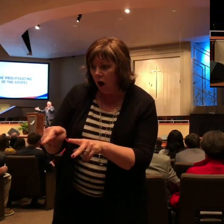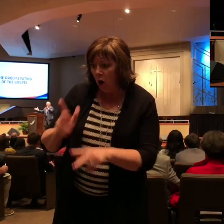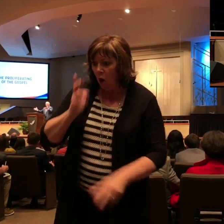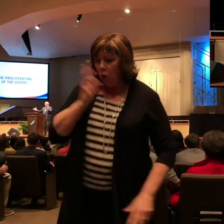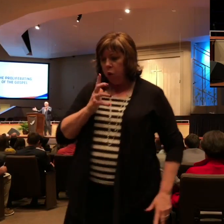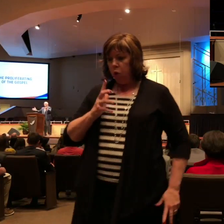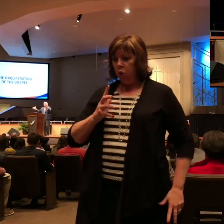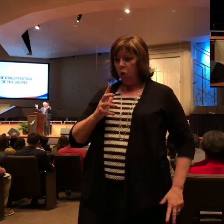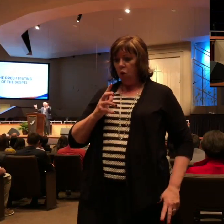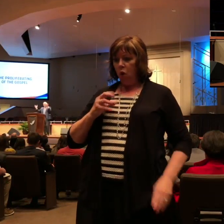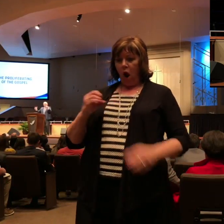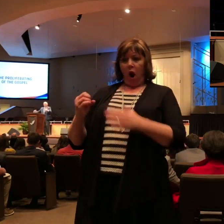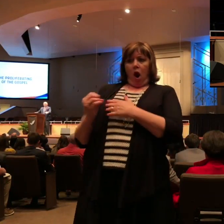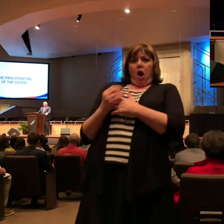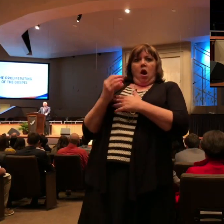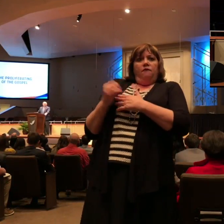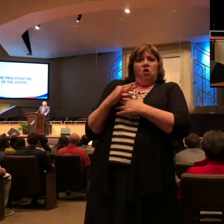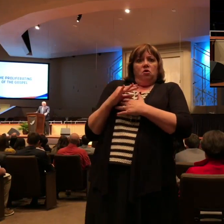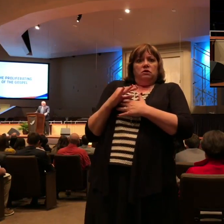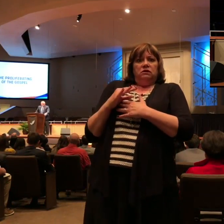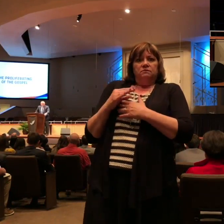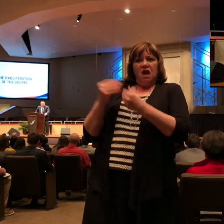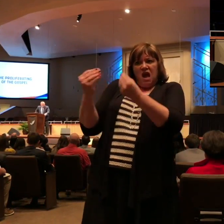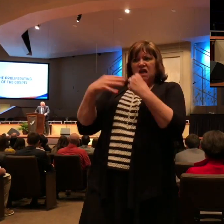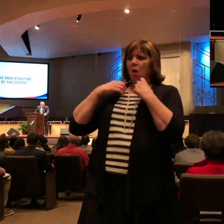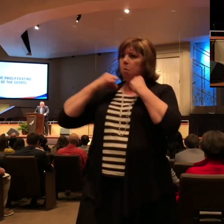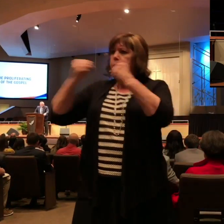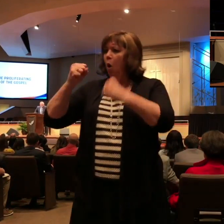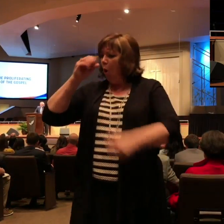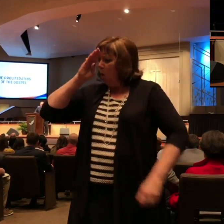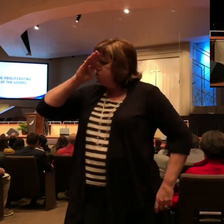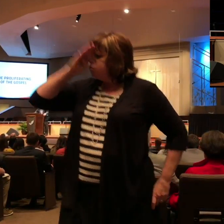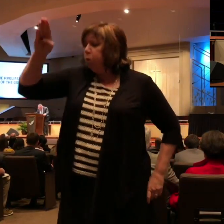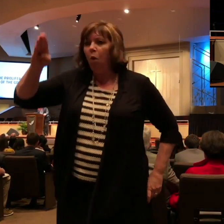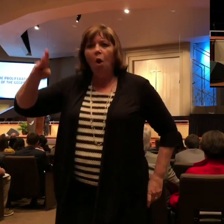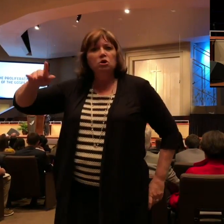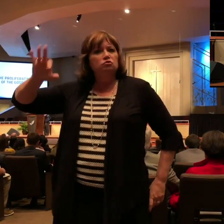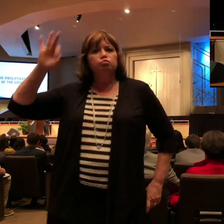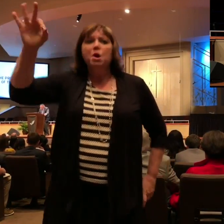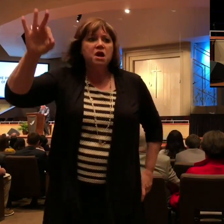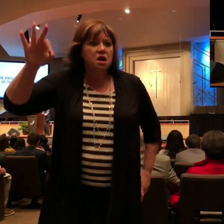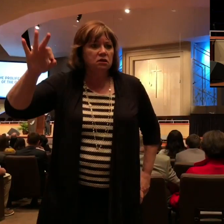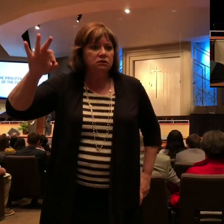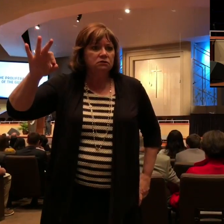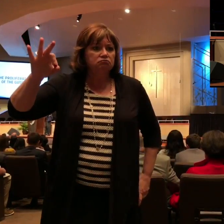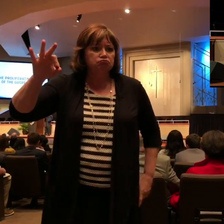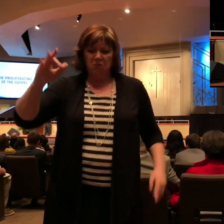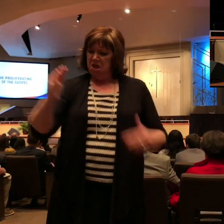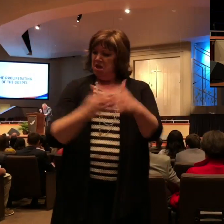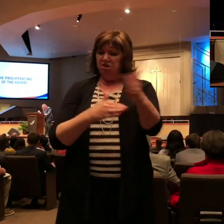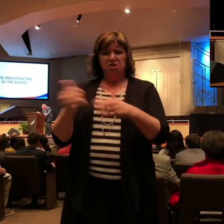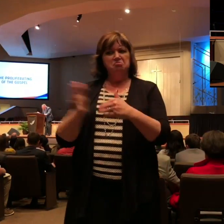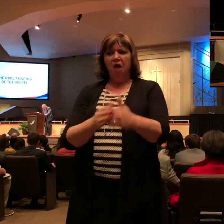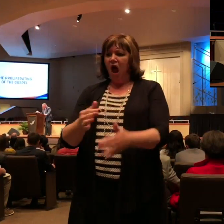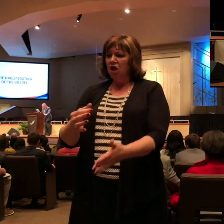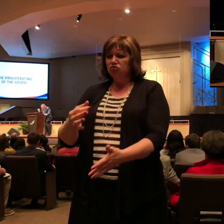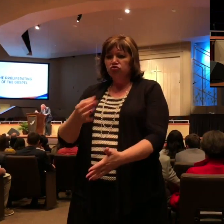in bonds, waiting an entrance in the court of Nero, and yet he consistently is sharing